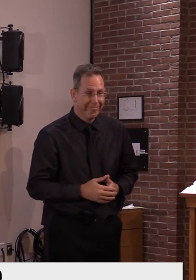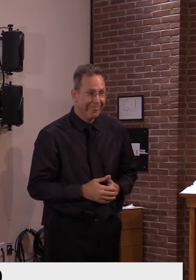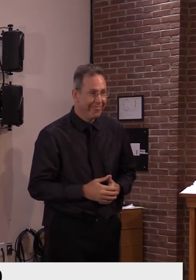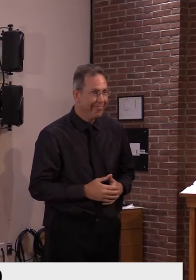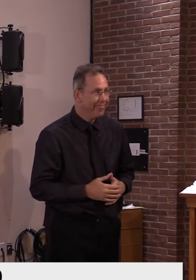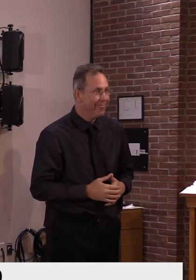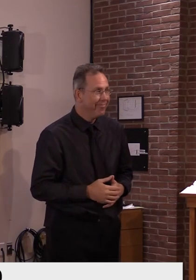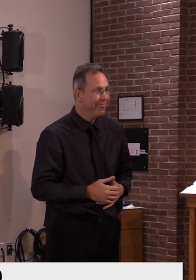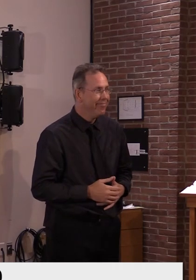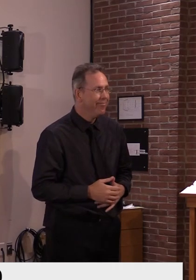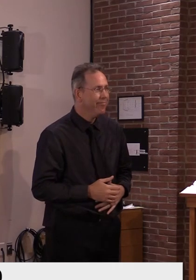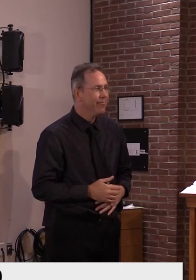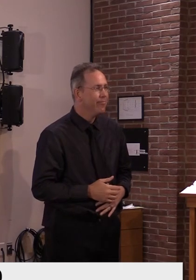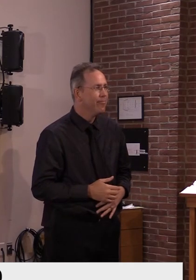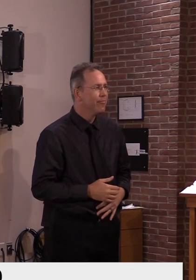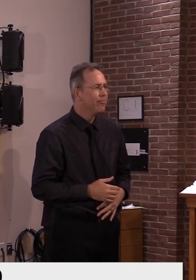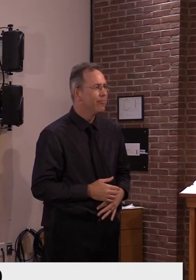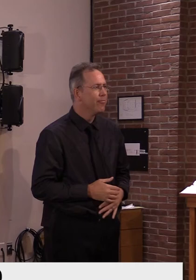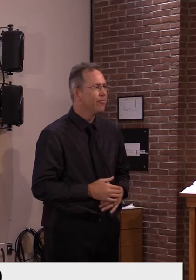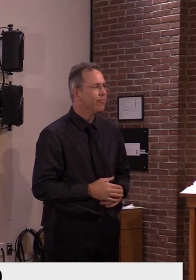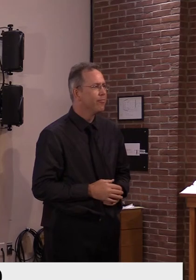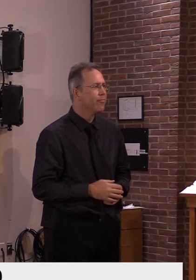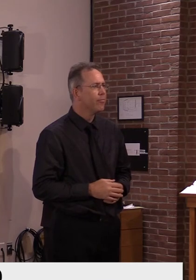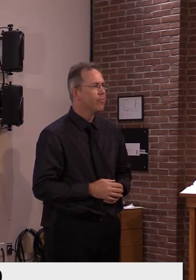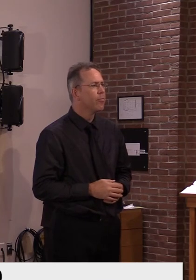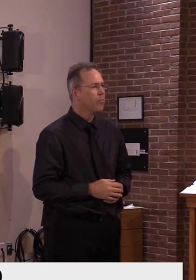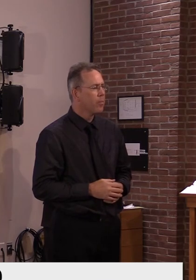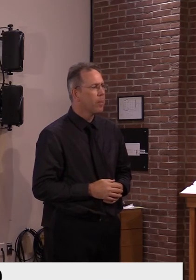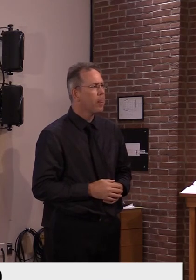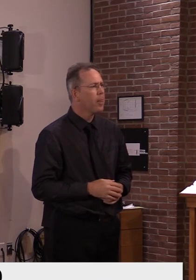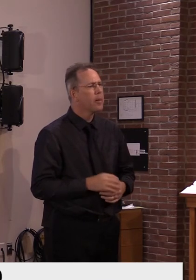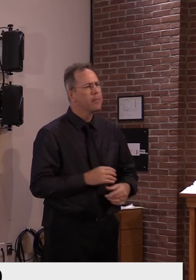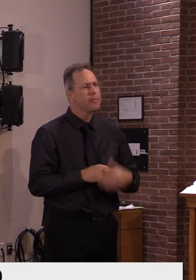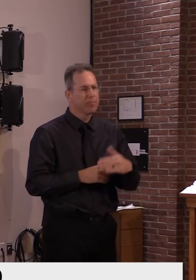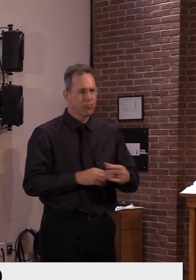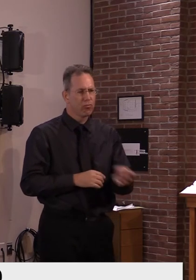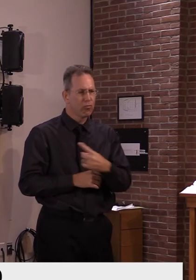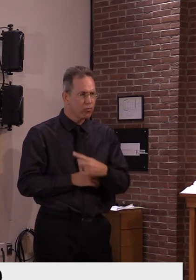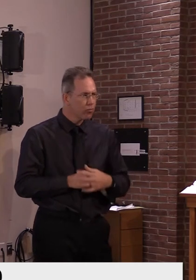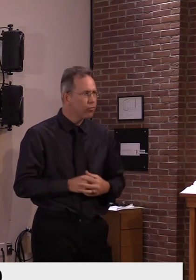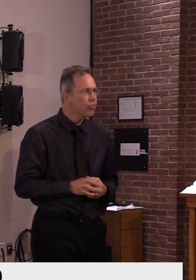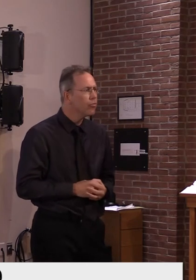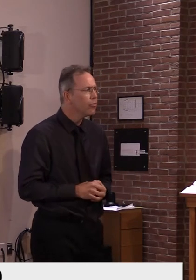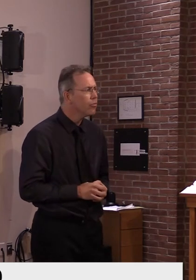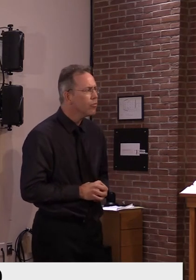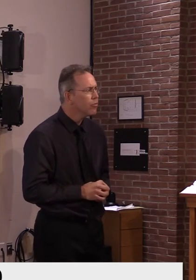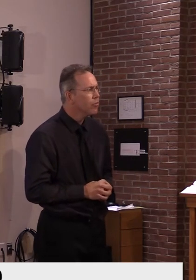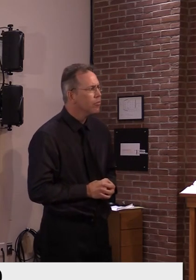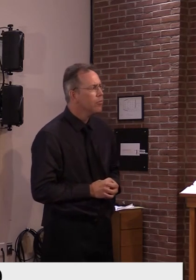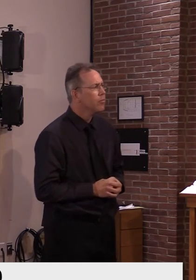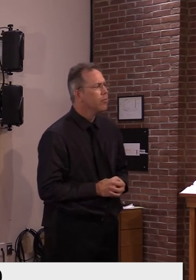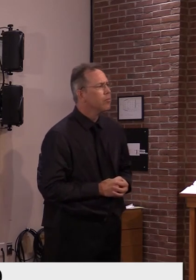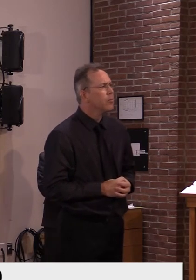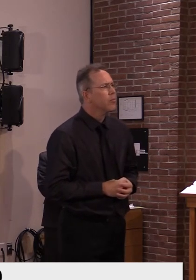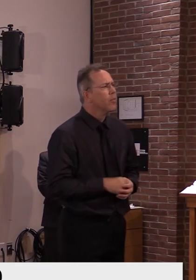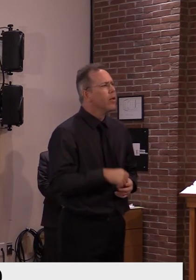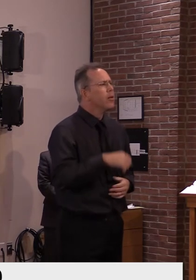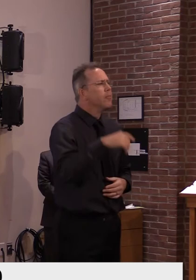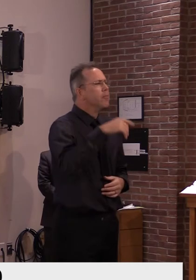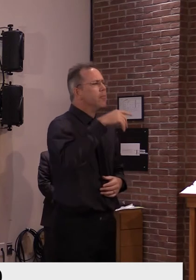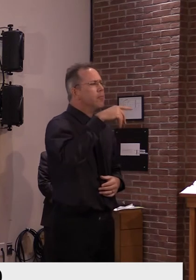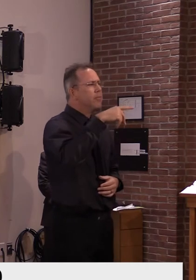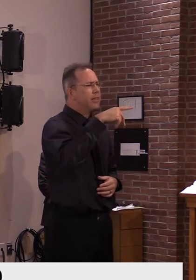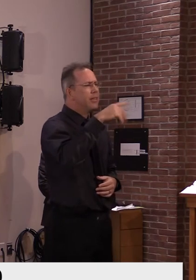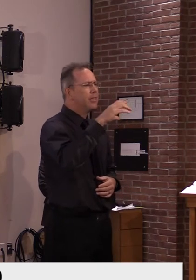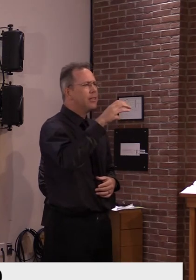Okay. Thanks governor. I, when I asked you about the PCB standards, uh, over at BHS, um, you said